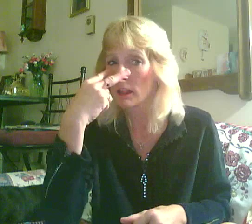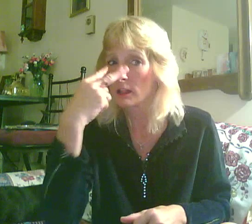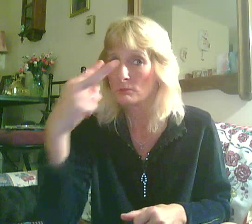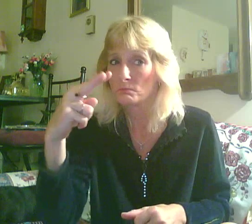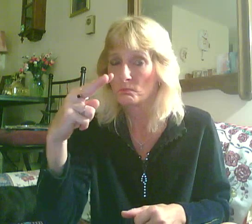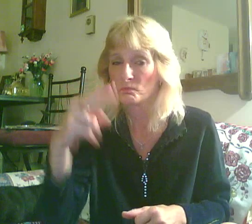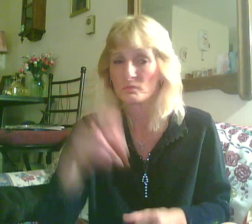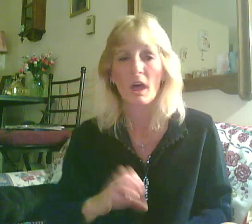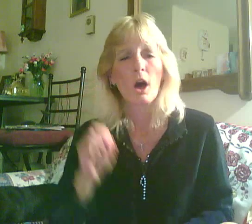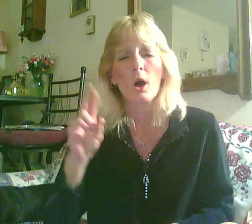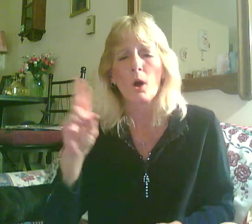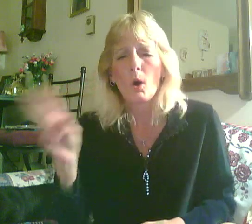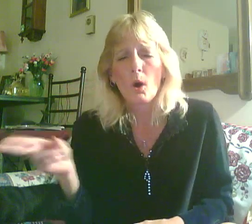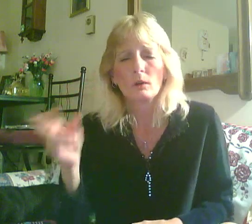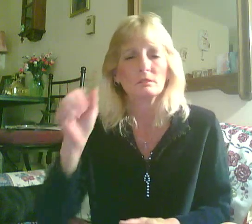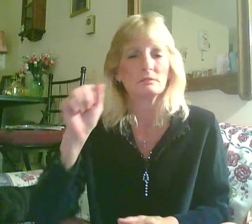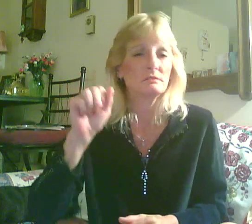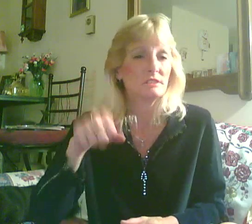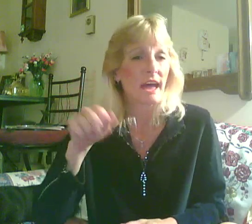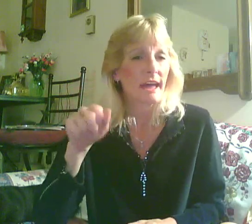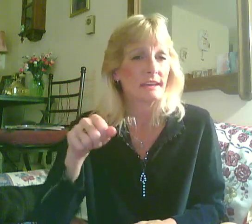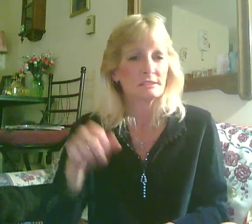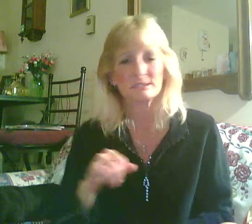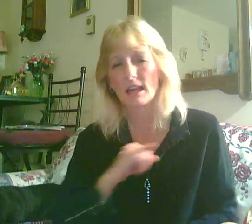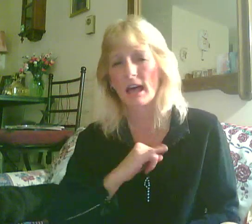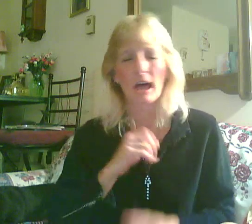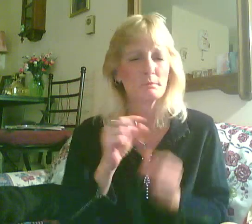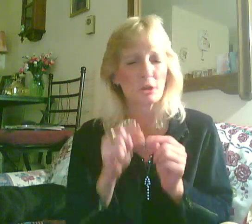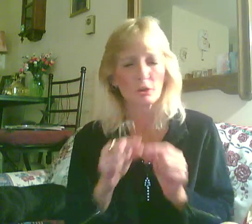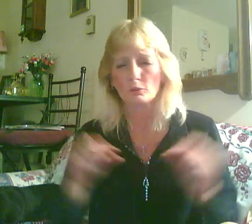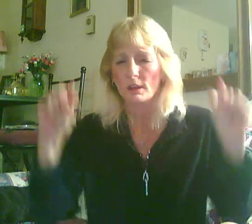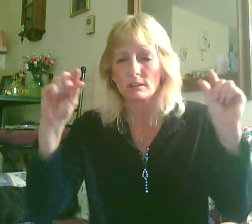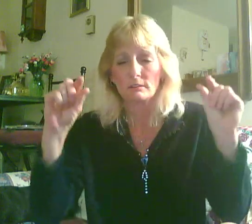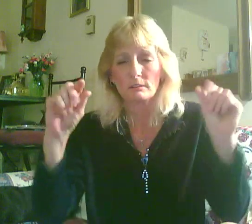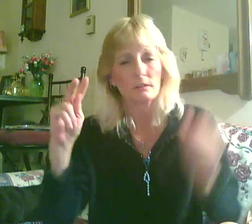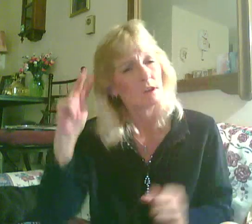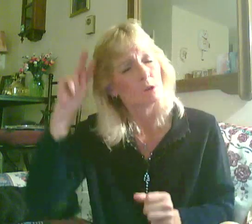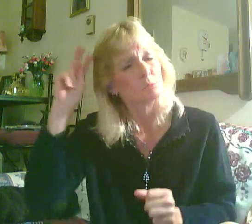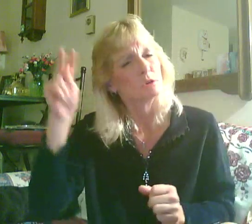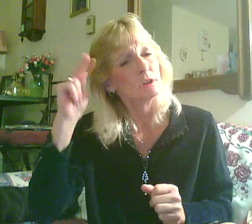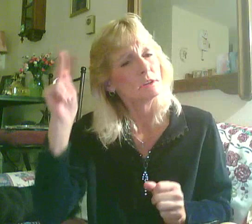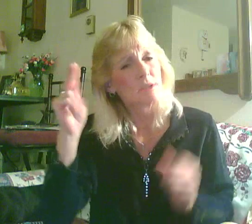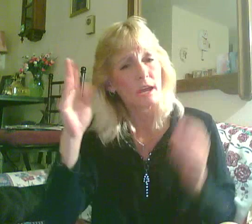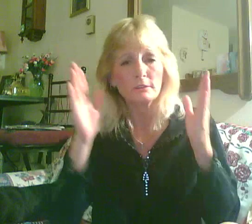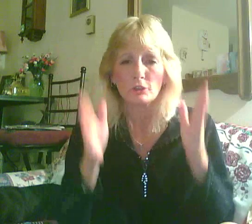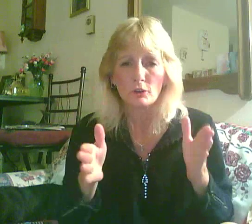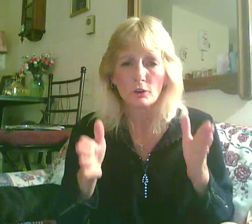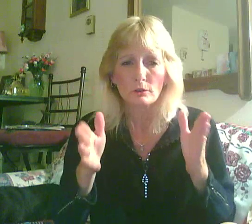Oh, yes, I'm just waiting to pretend there,